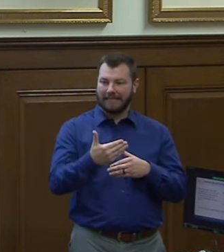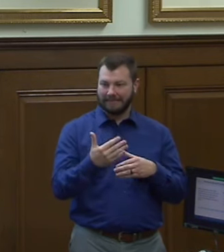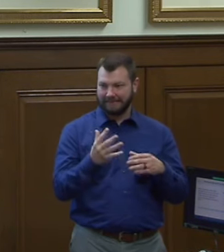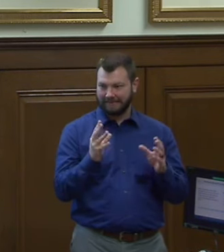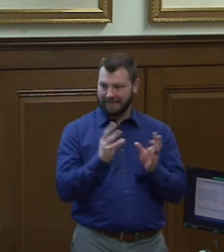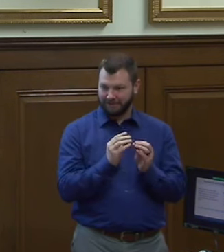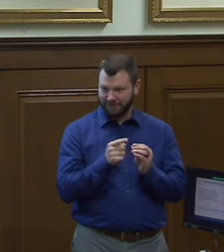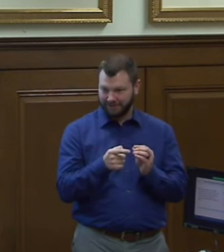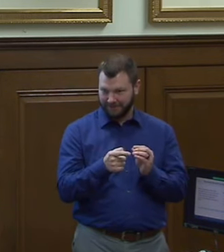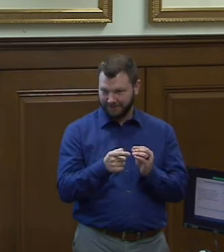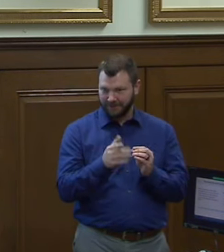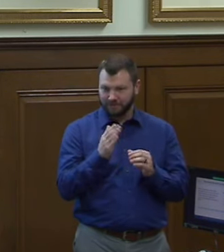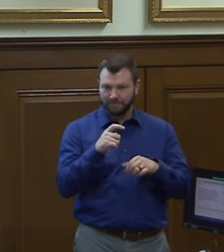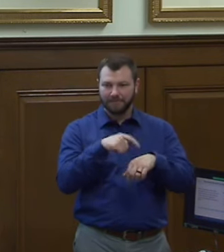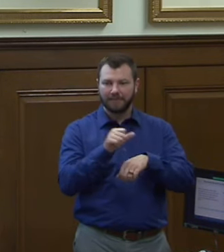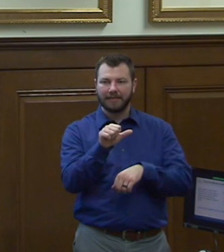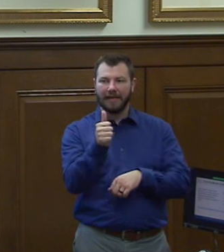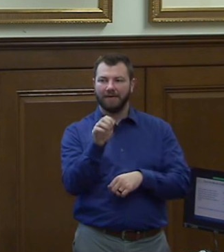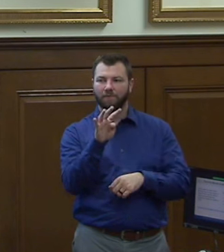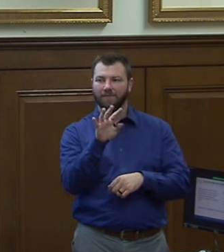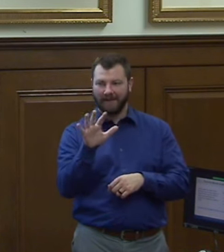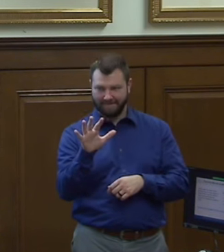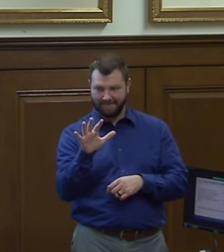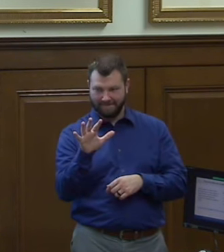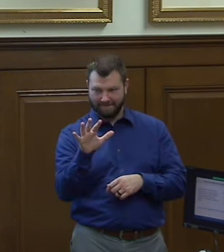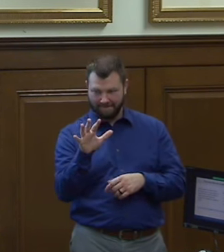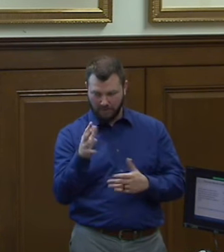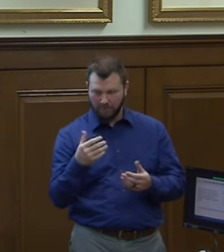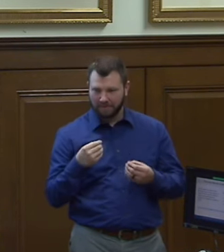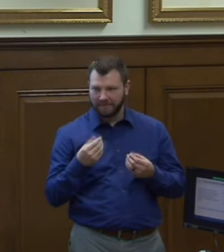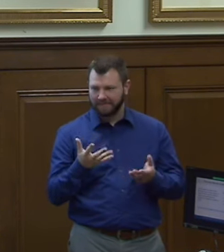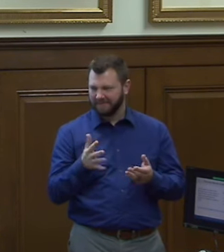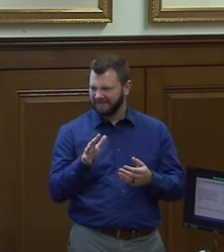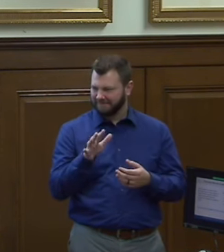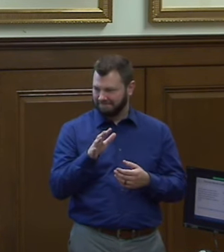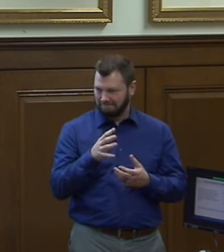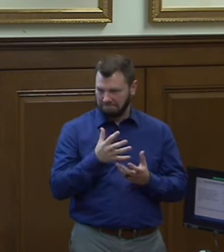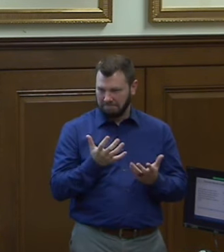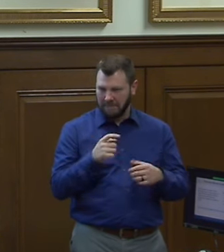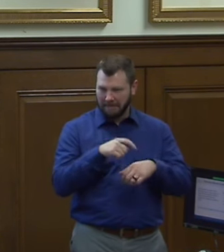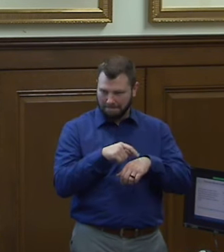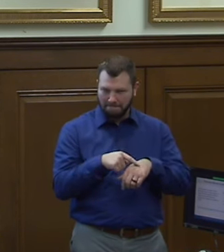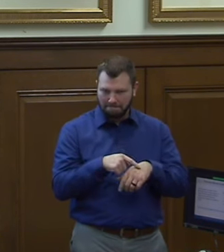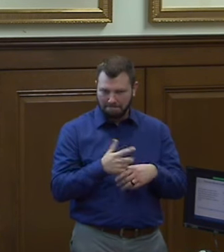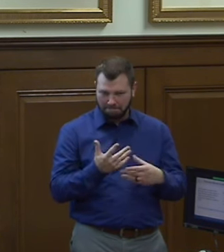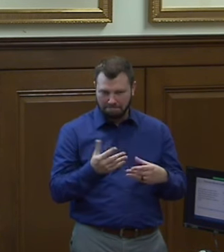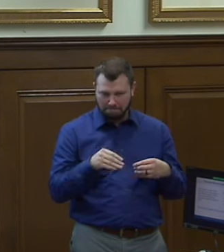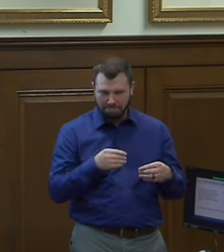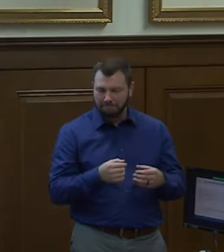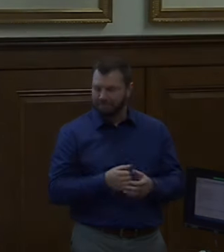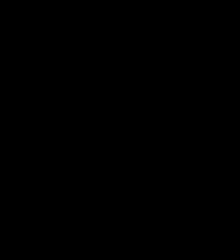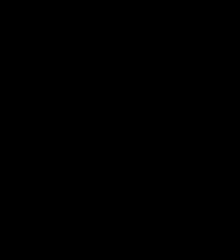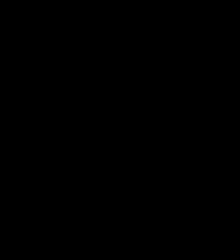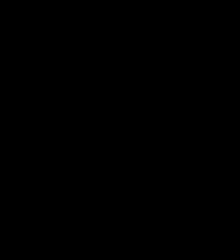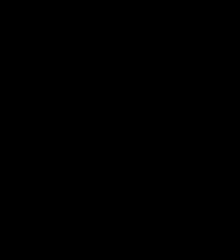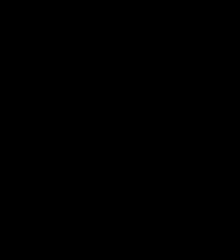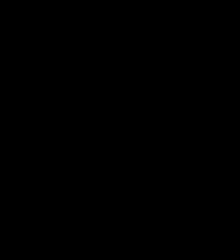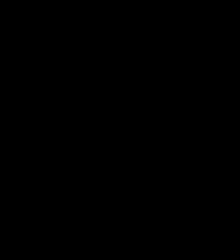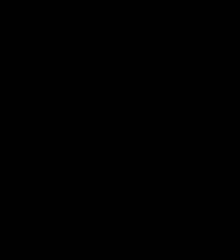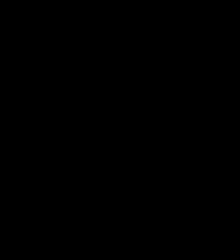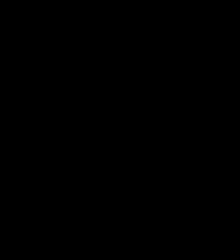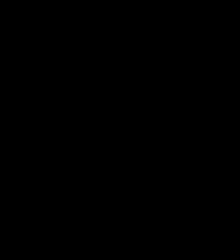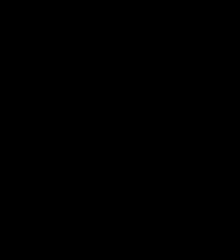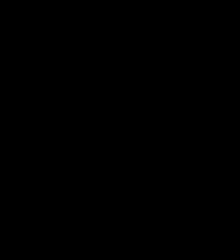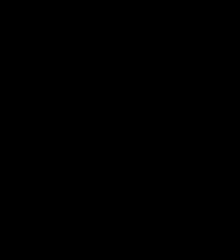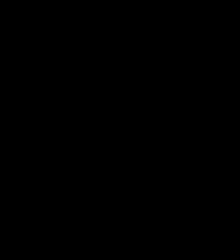uh will be at 10 45 so that gives us a a fair bit of time uh there was a fair bit